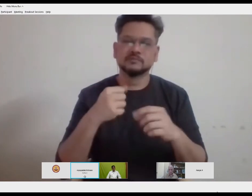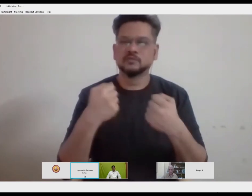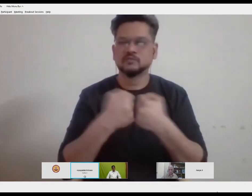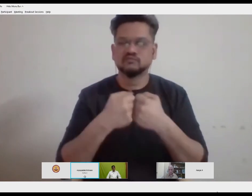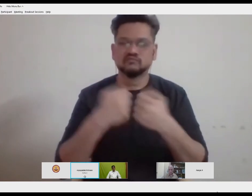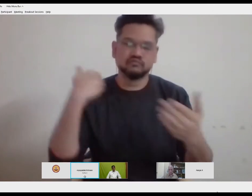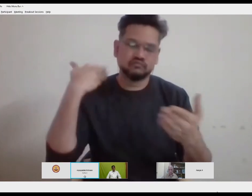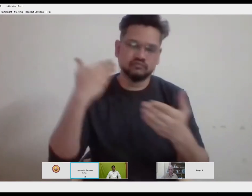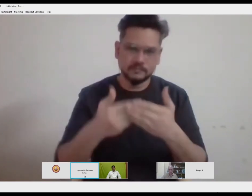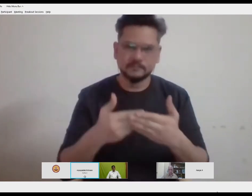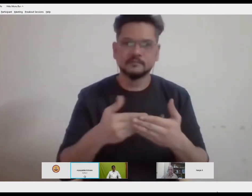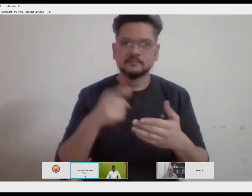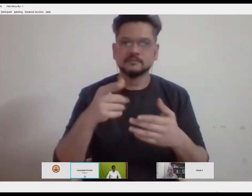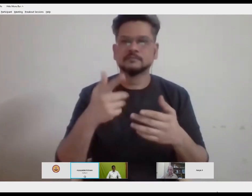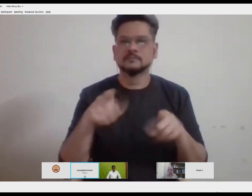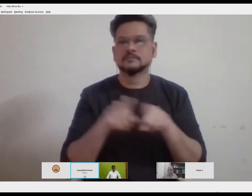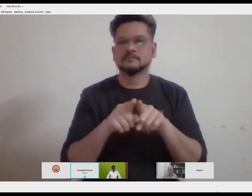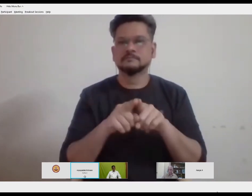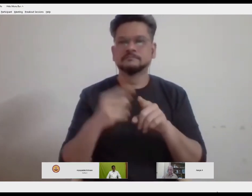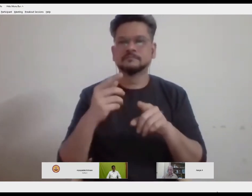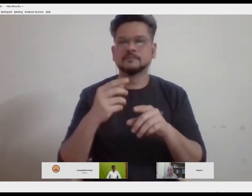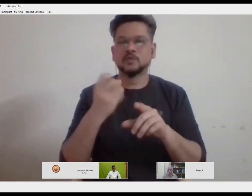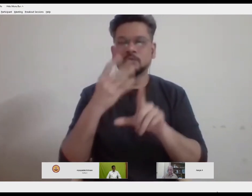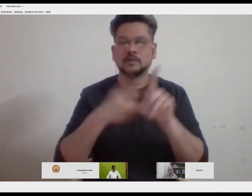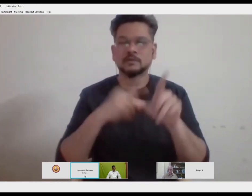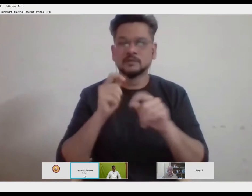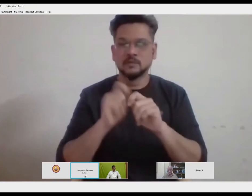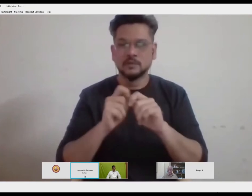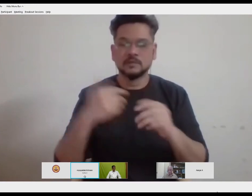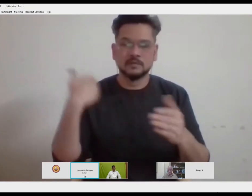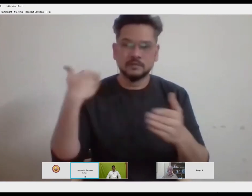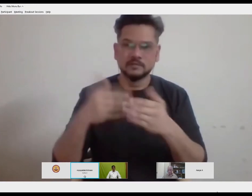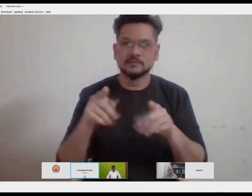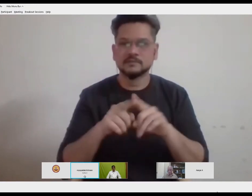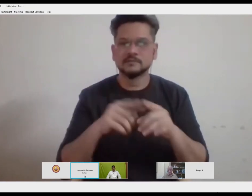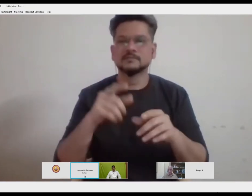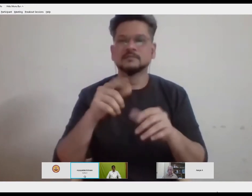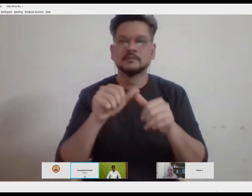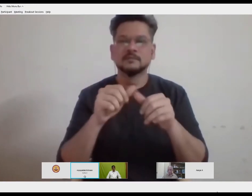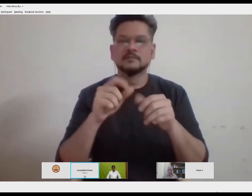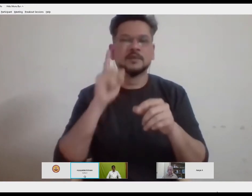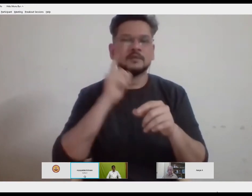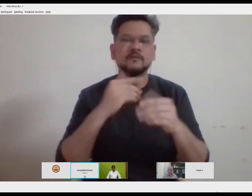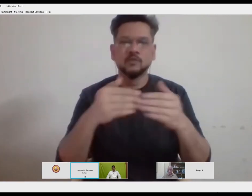deaf community by bringing to fore the challenges that are being faced he started off